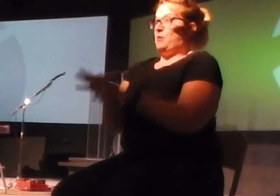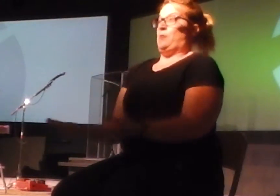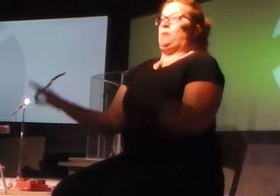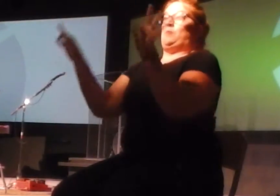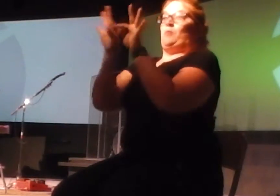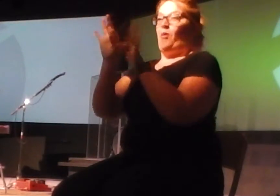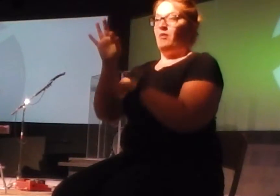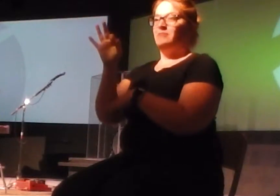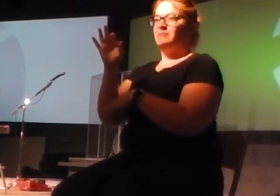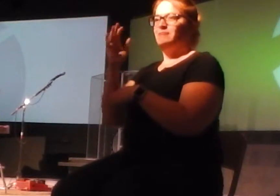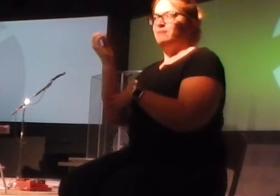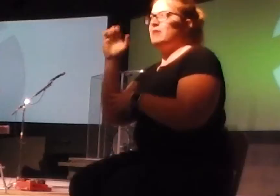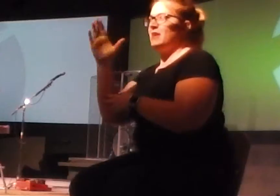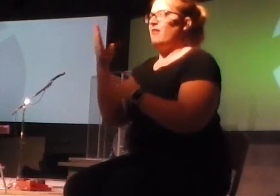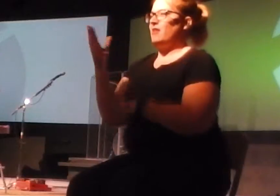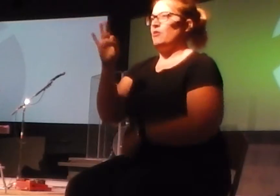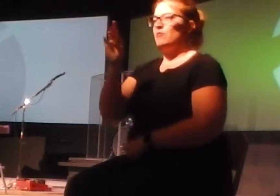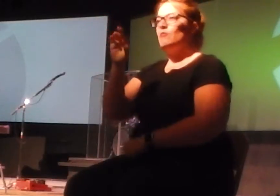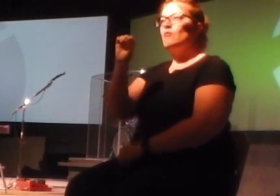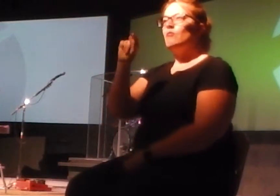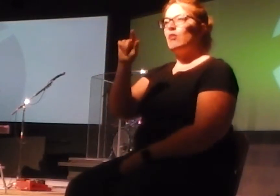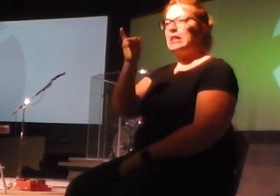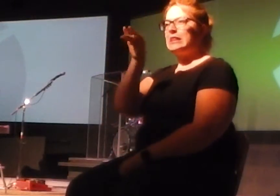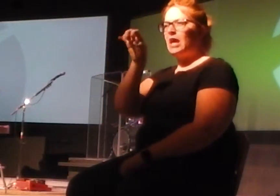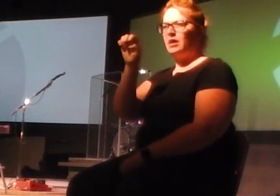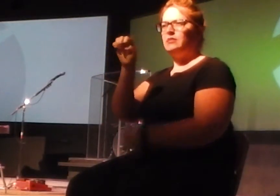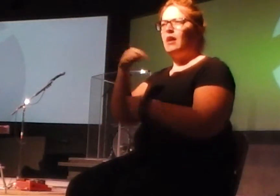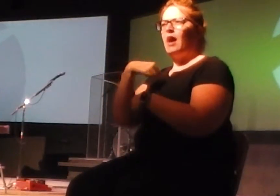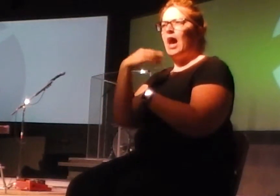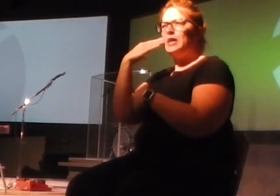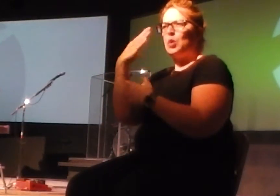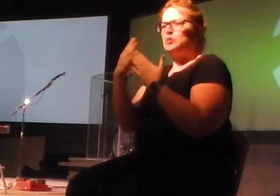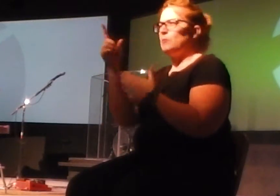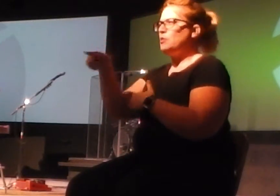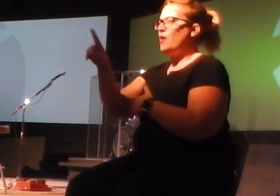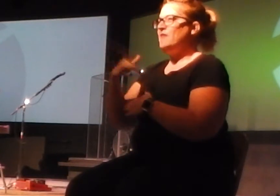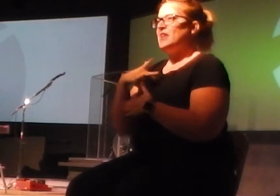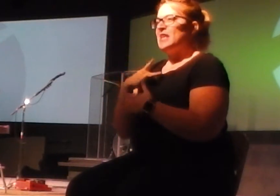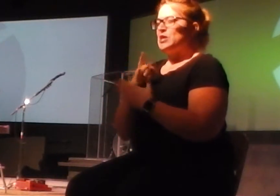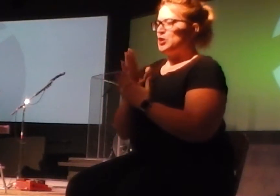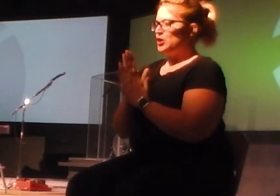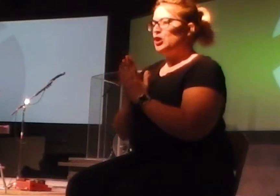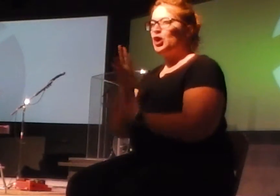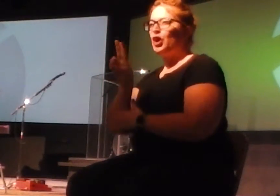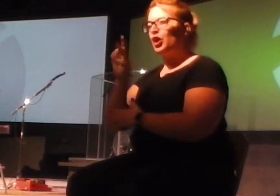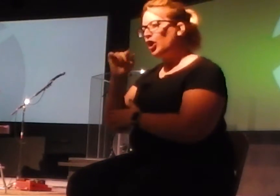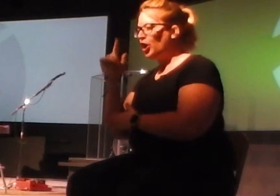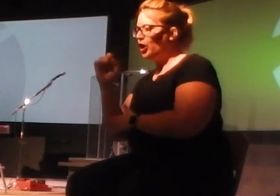for Frontline. And I know some of you are like me, you are feeling the urge, the urge to merge.